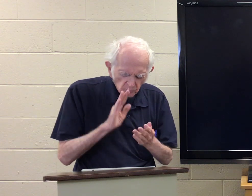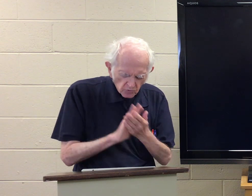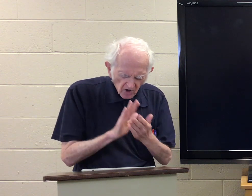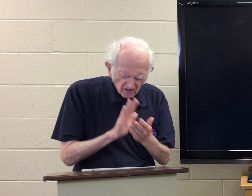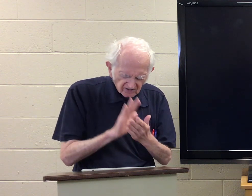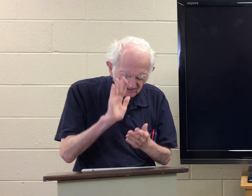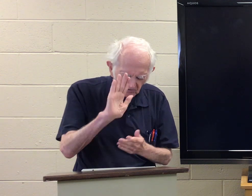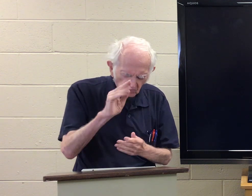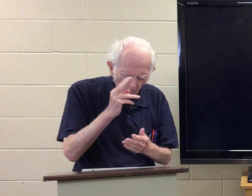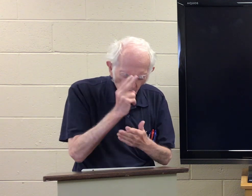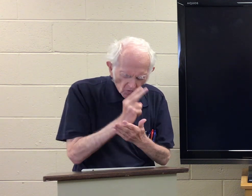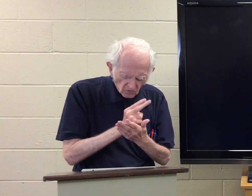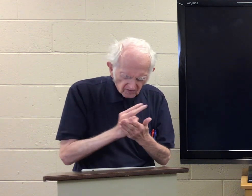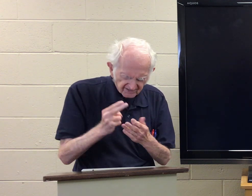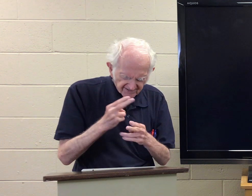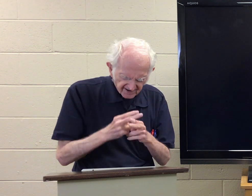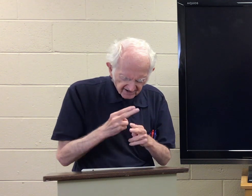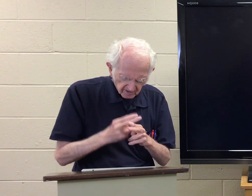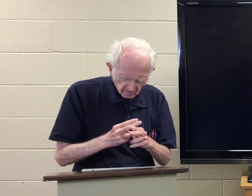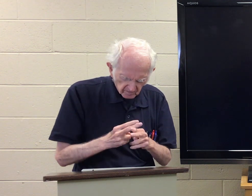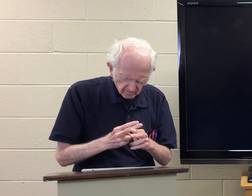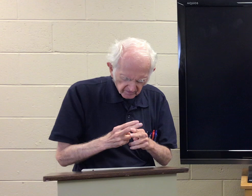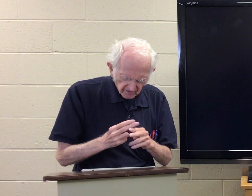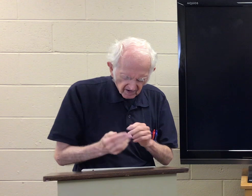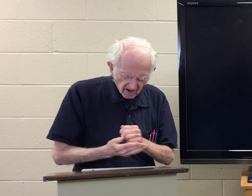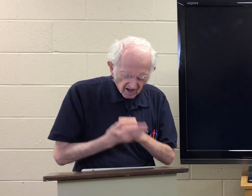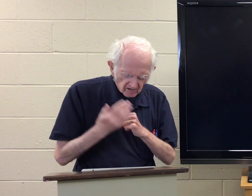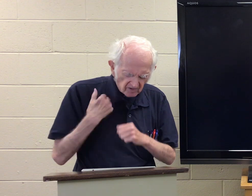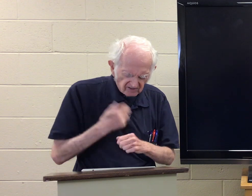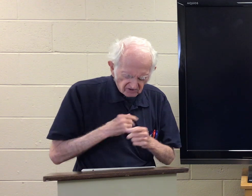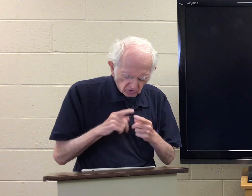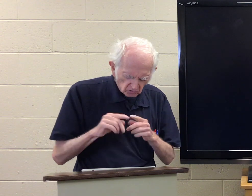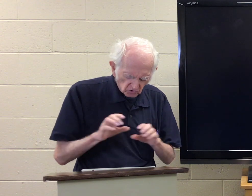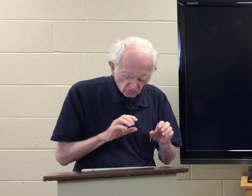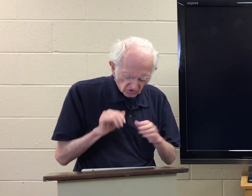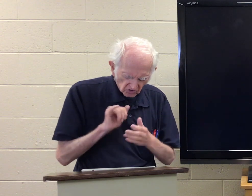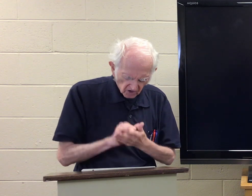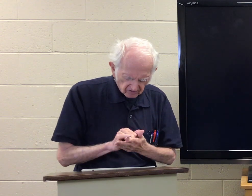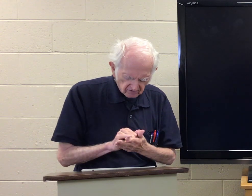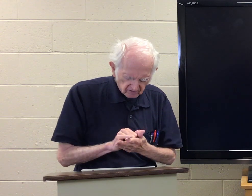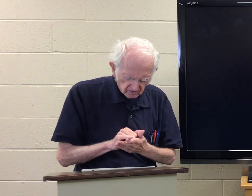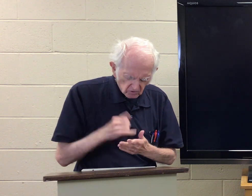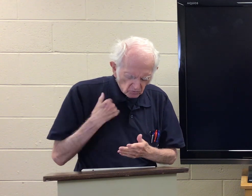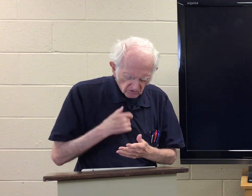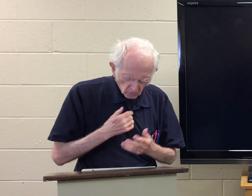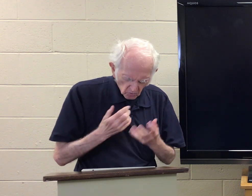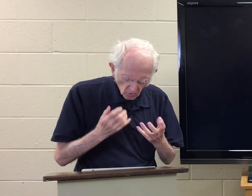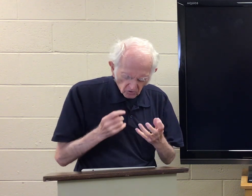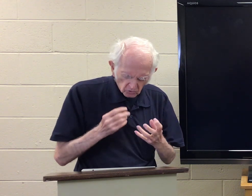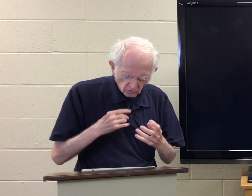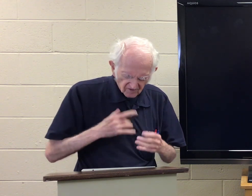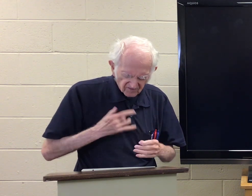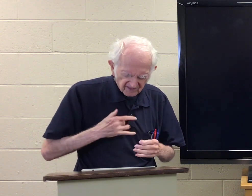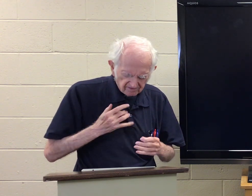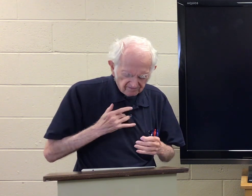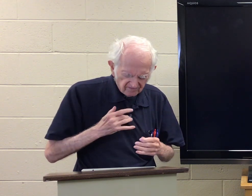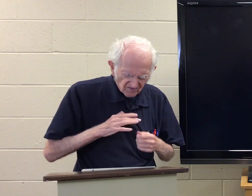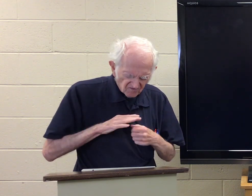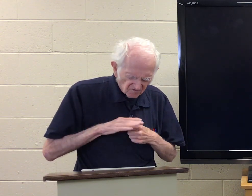and praising your holy name. Help us to do that. We want to feel